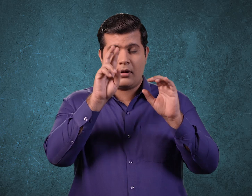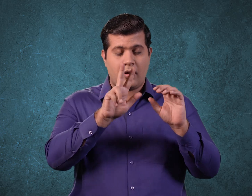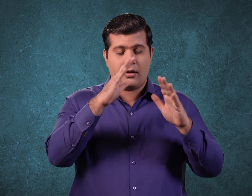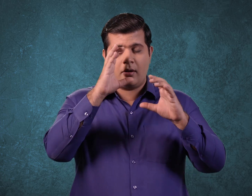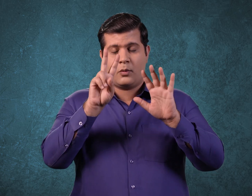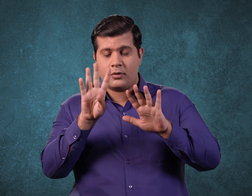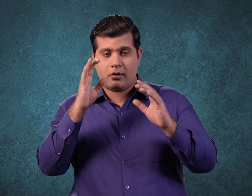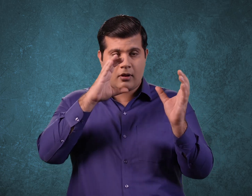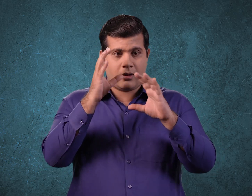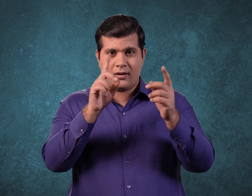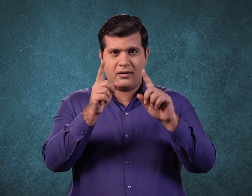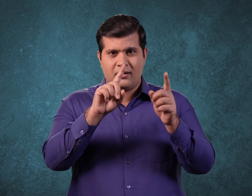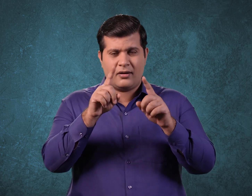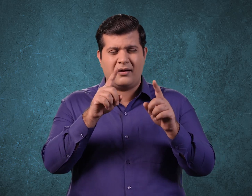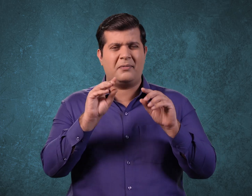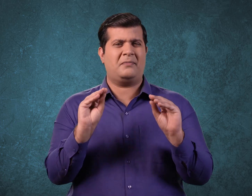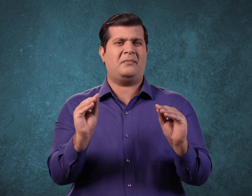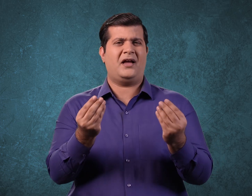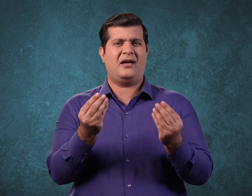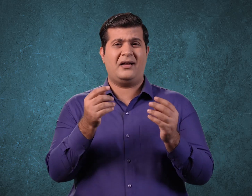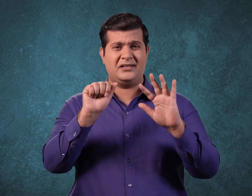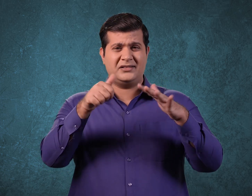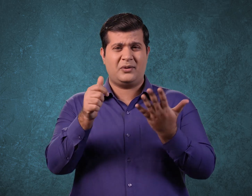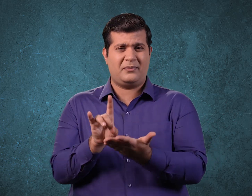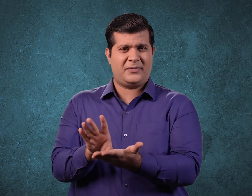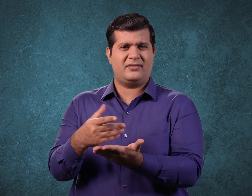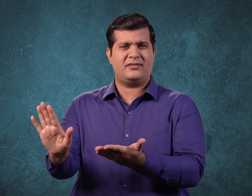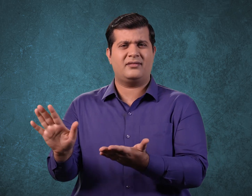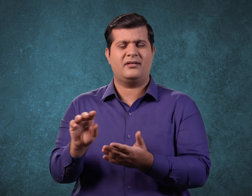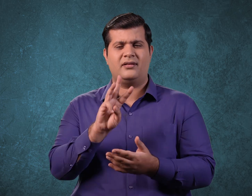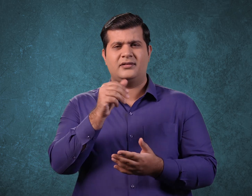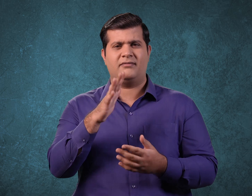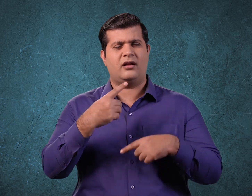We all go through the confusion 28 days, 29 days. Let's remove the 6 hours altogether.